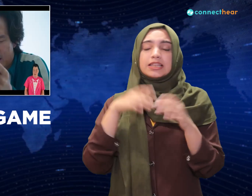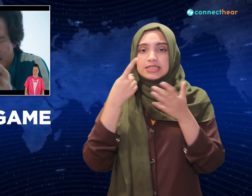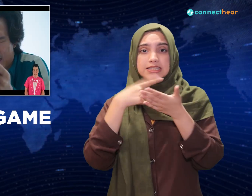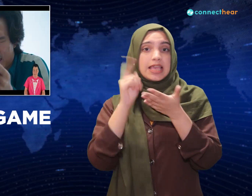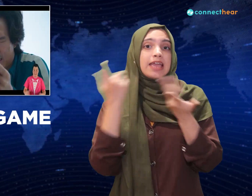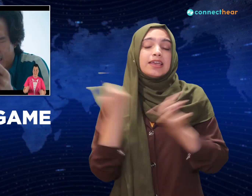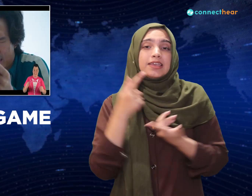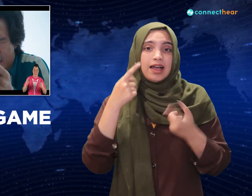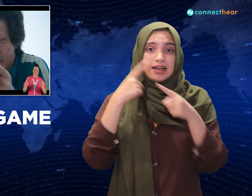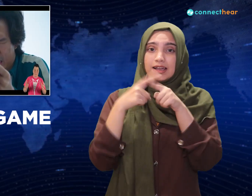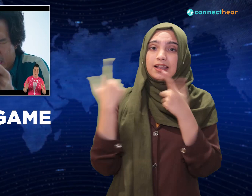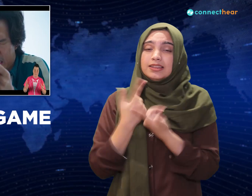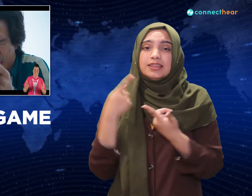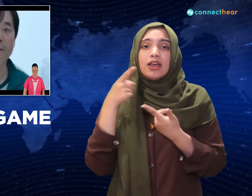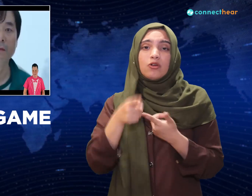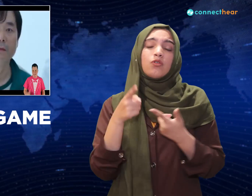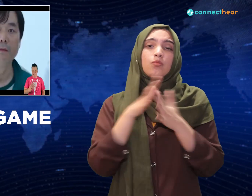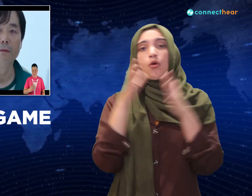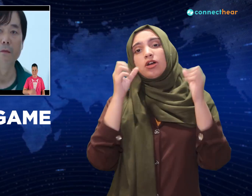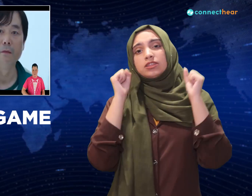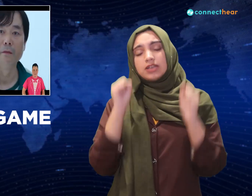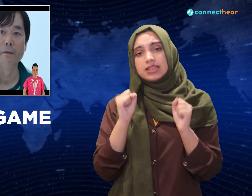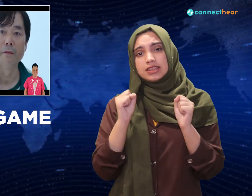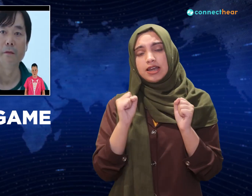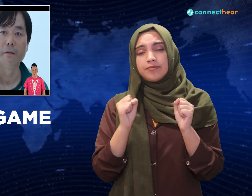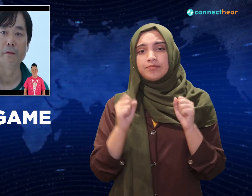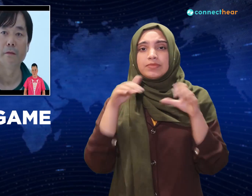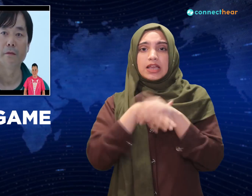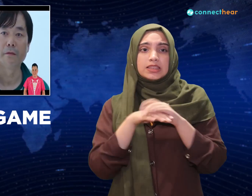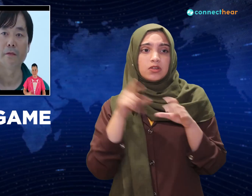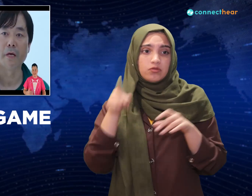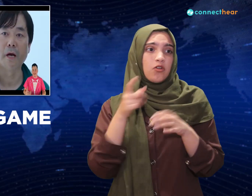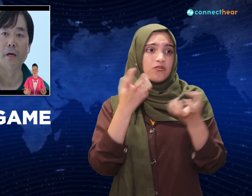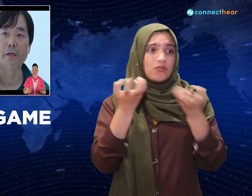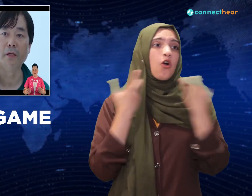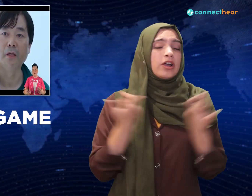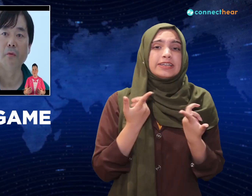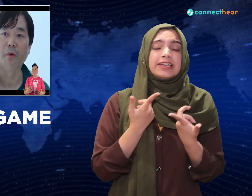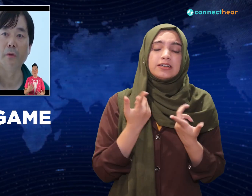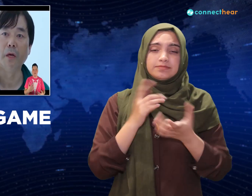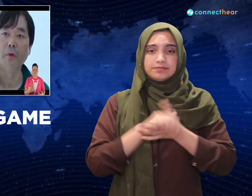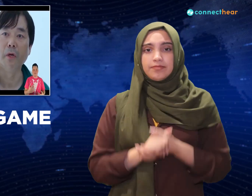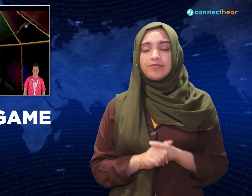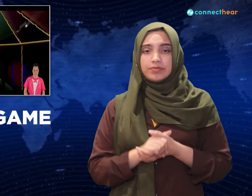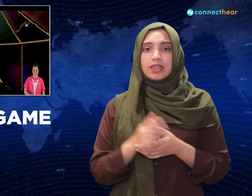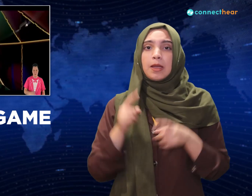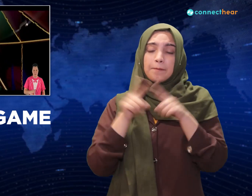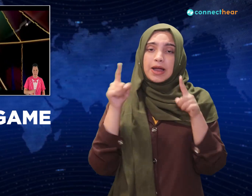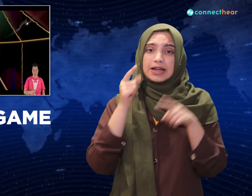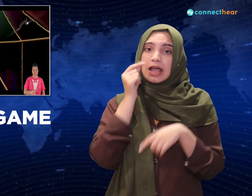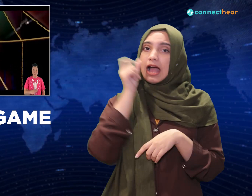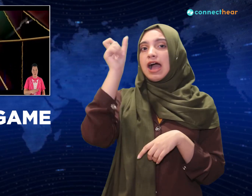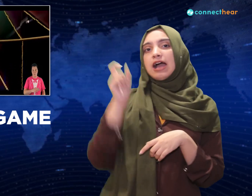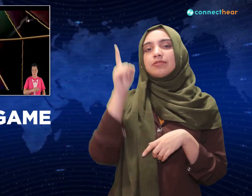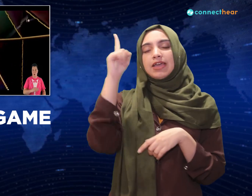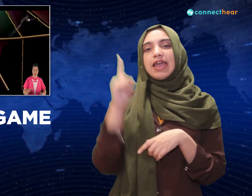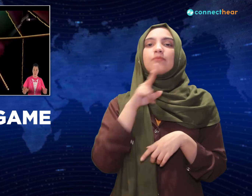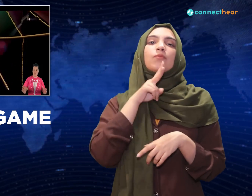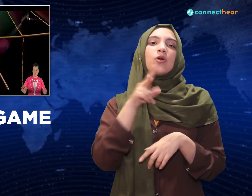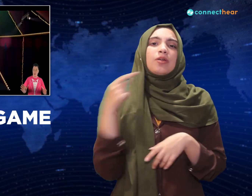be a death sentence. Luckily this guy makes it for him. He's like, hey man, I'll play first. And so the game is walk across